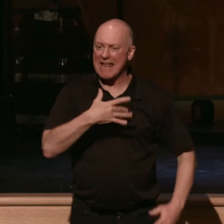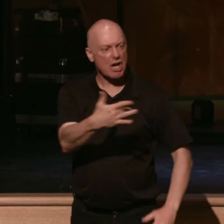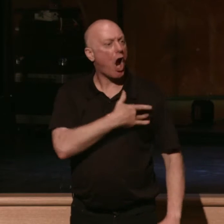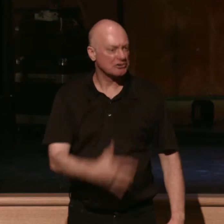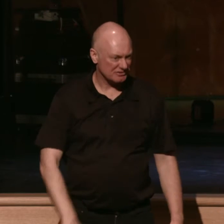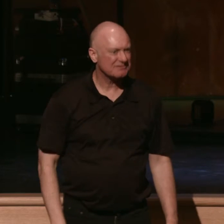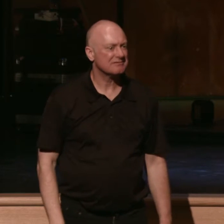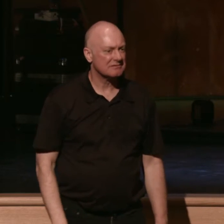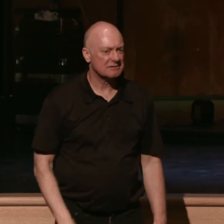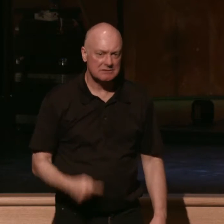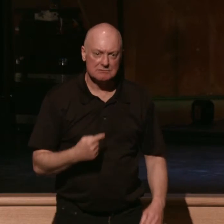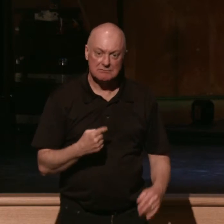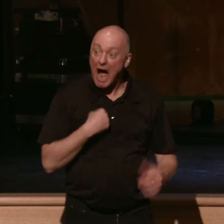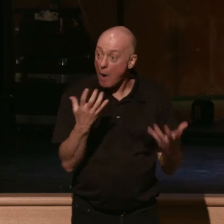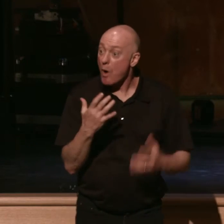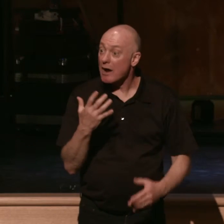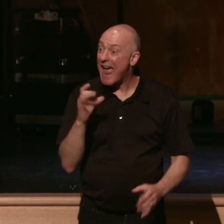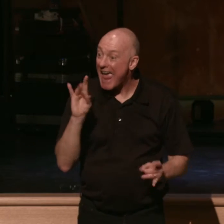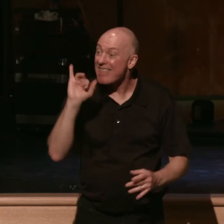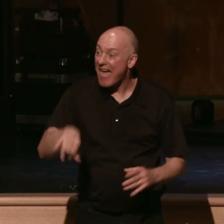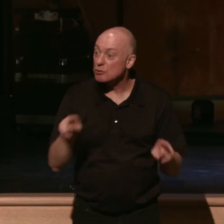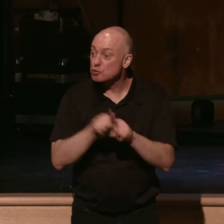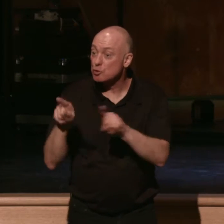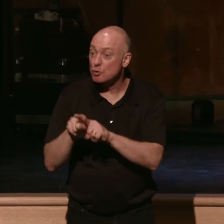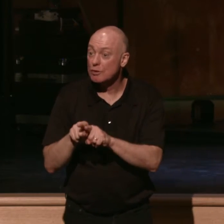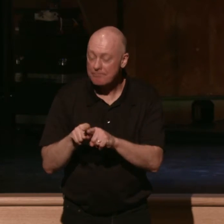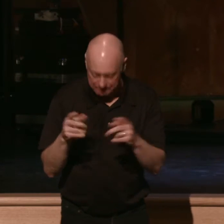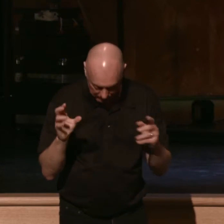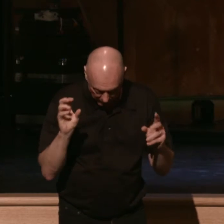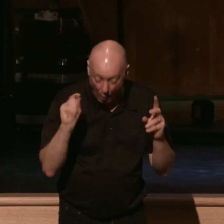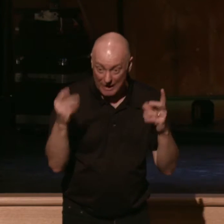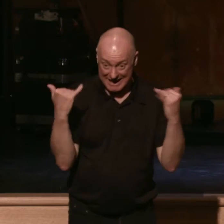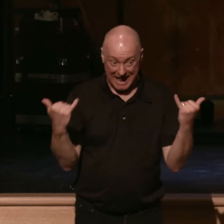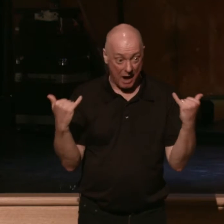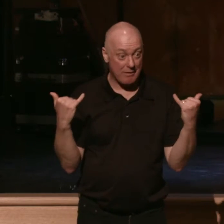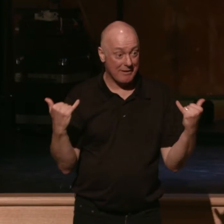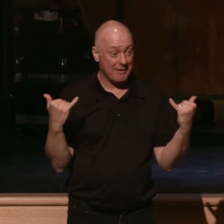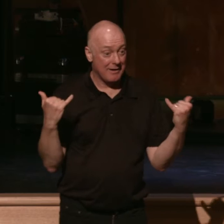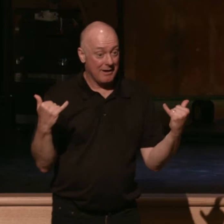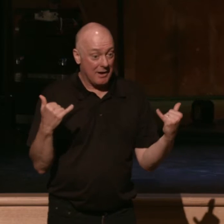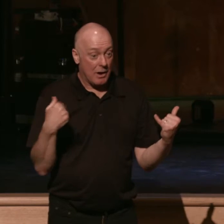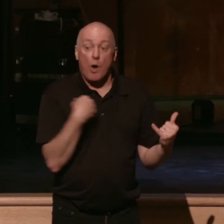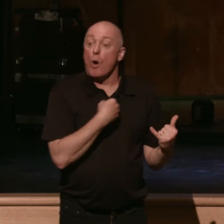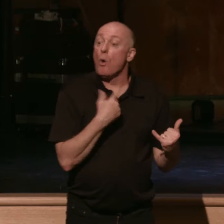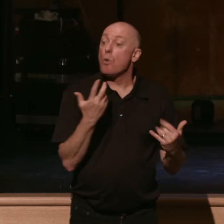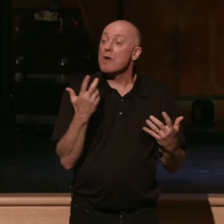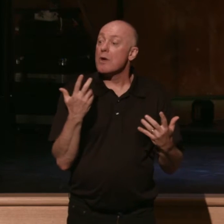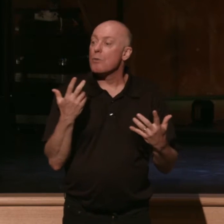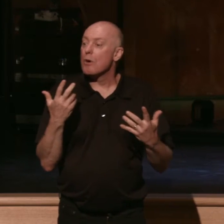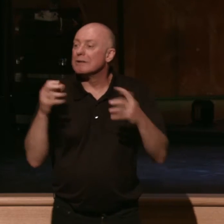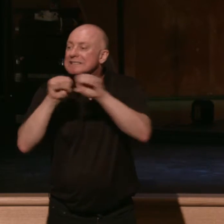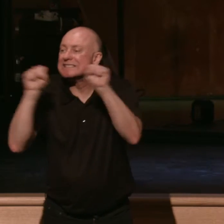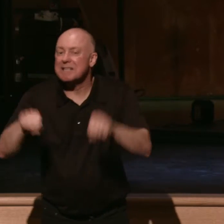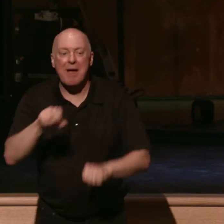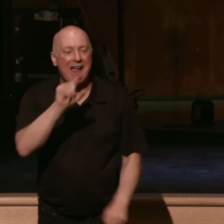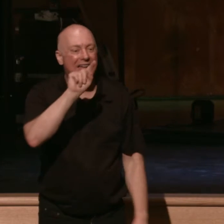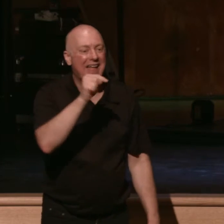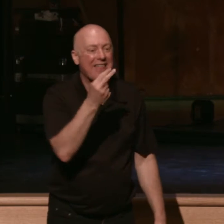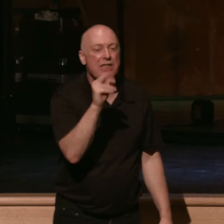And so I want to hate it too. So here's what we're going to do today. We're going to take a little bit of a systematic theology. We're going to look at a